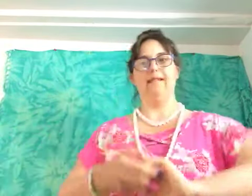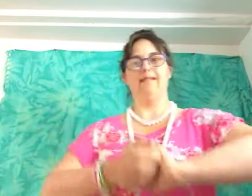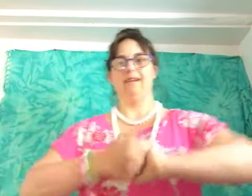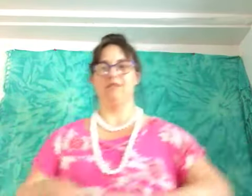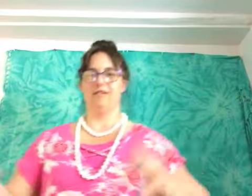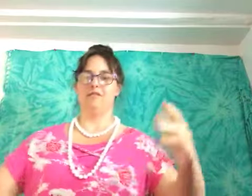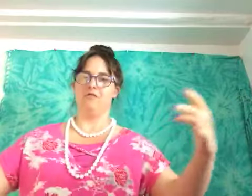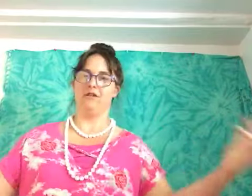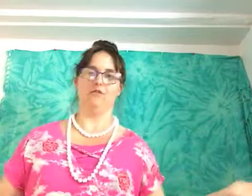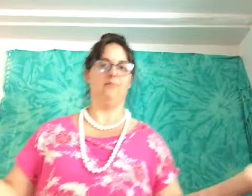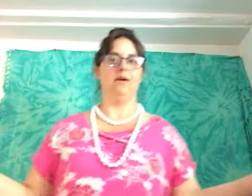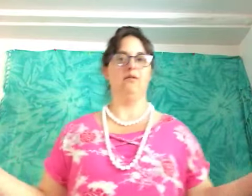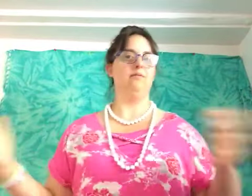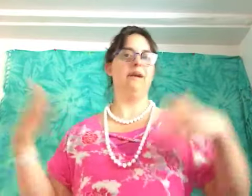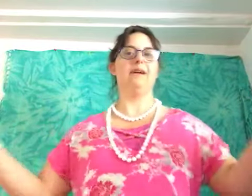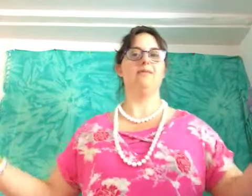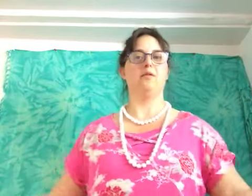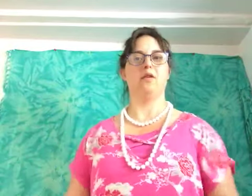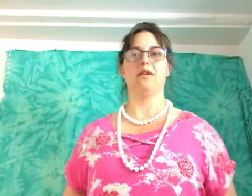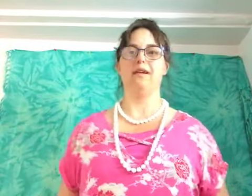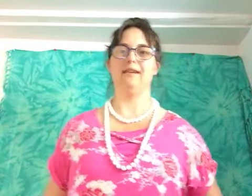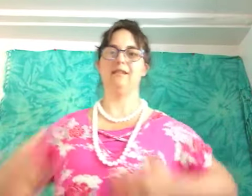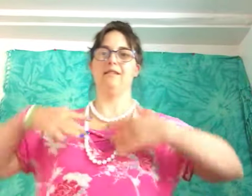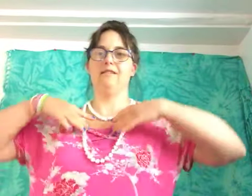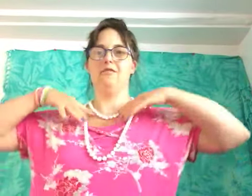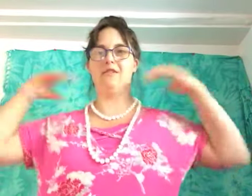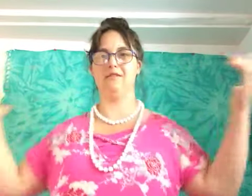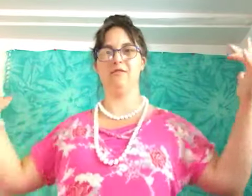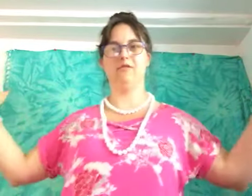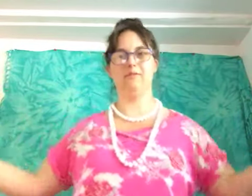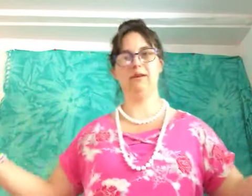kind of tick-tock channel about makeup or a tick-tock channel about